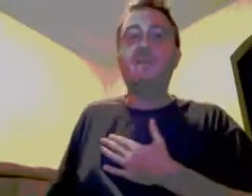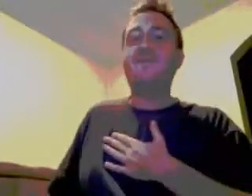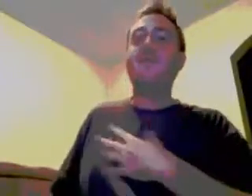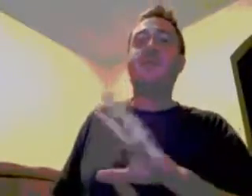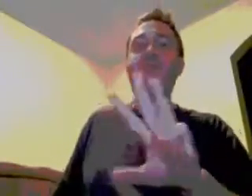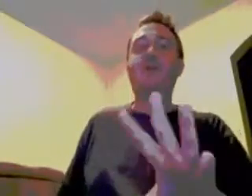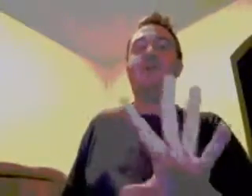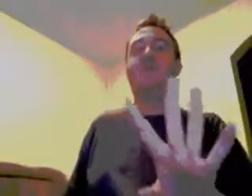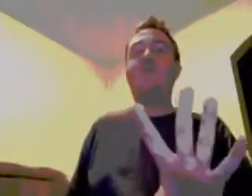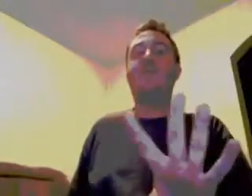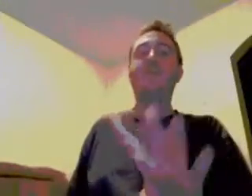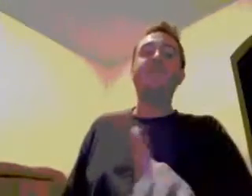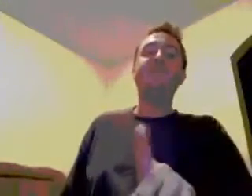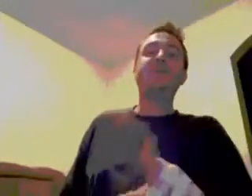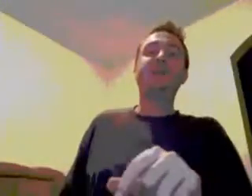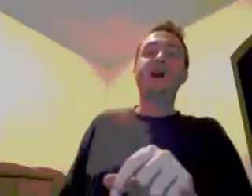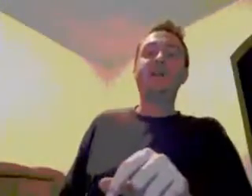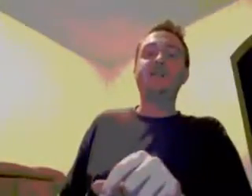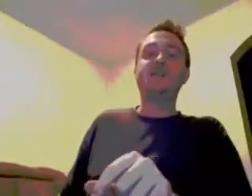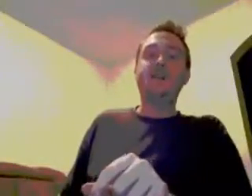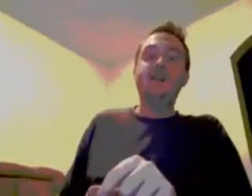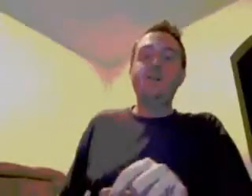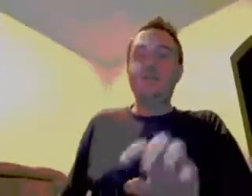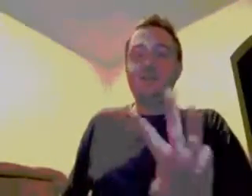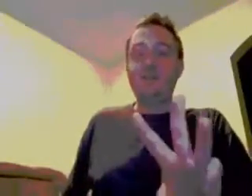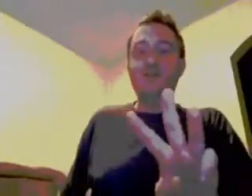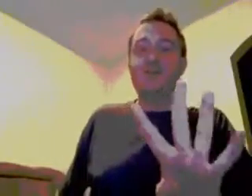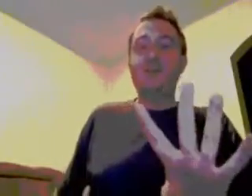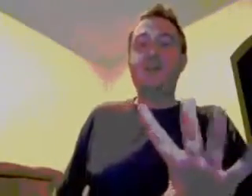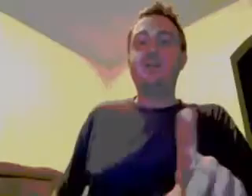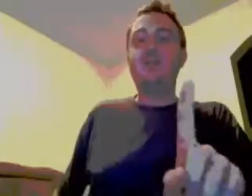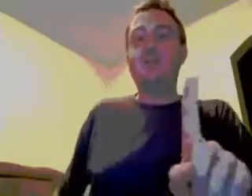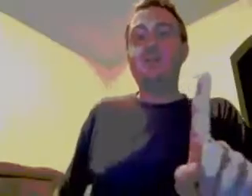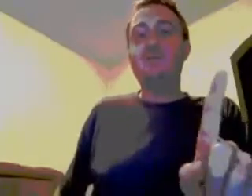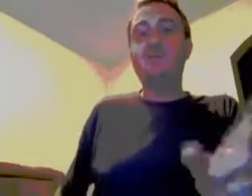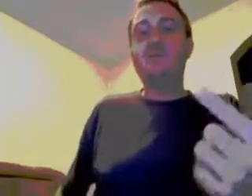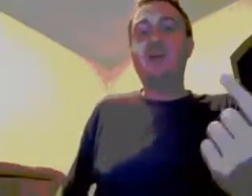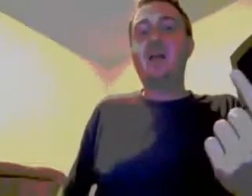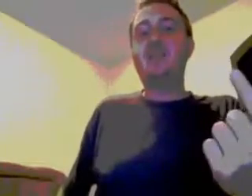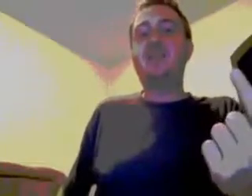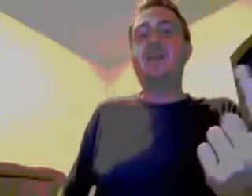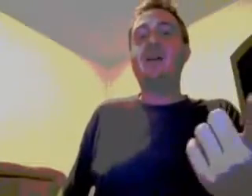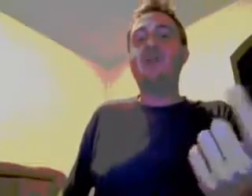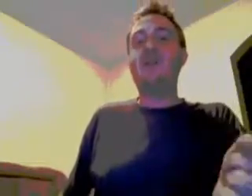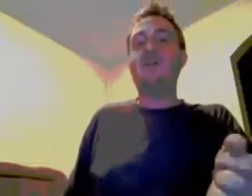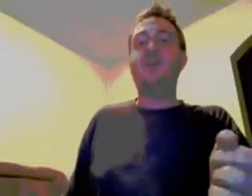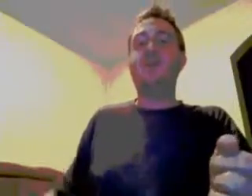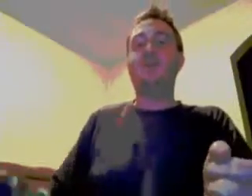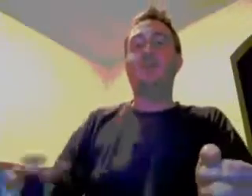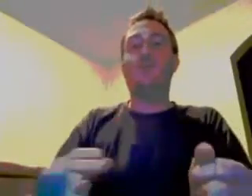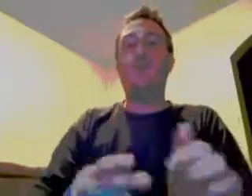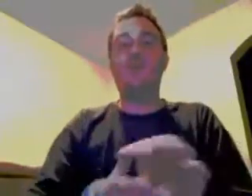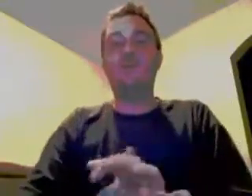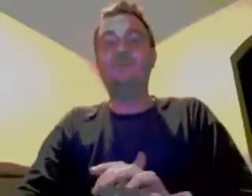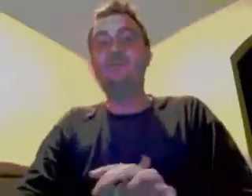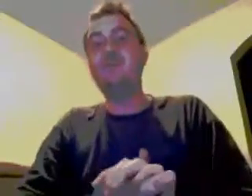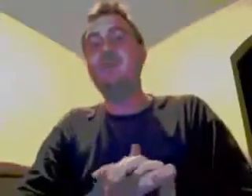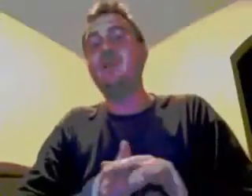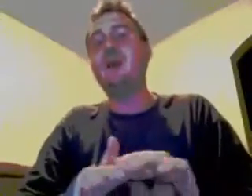afford it. Third and fourth, honestly, too many times to count. She helped Governor Ritter disguise